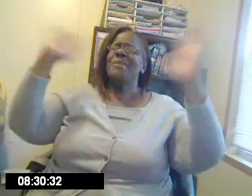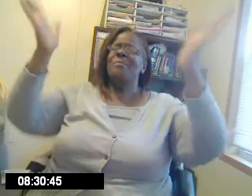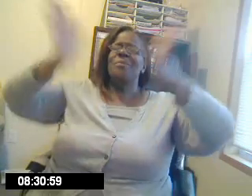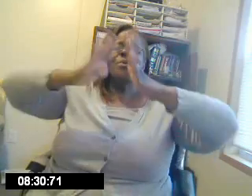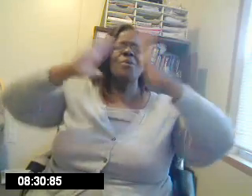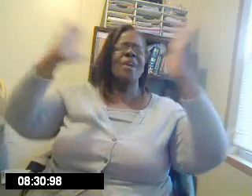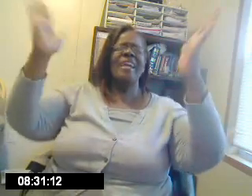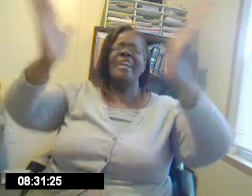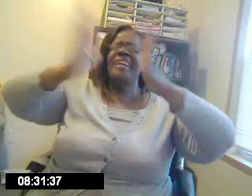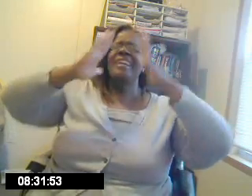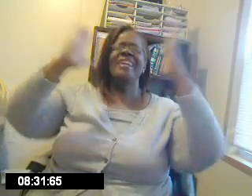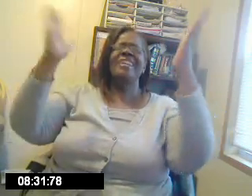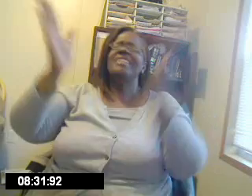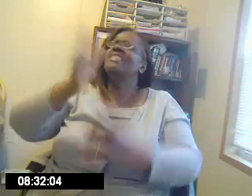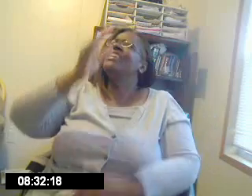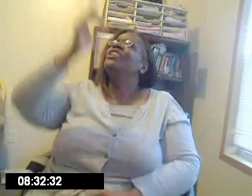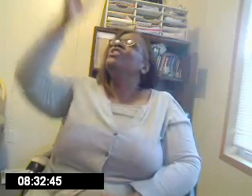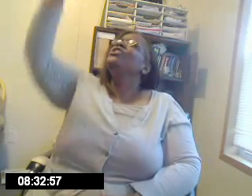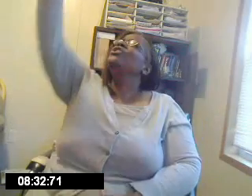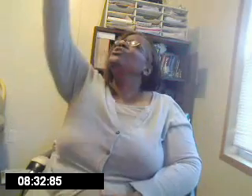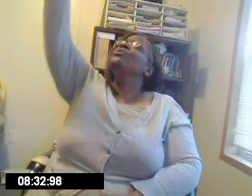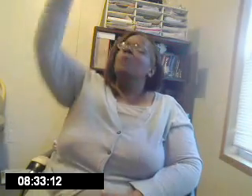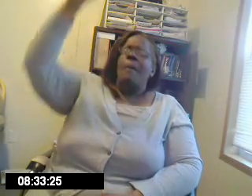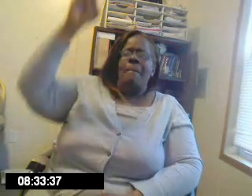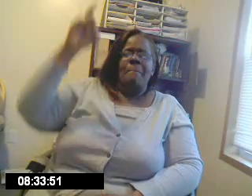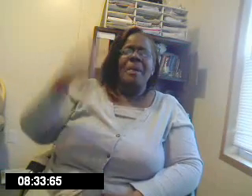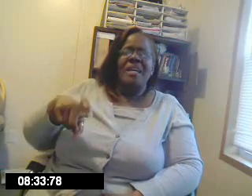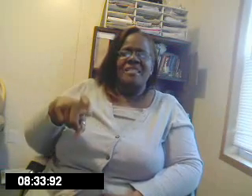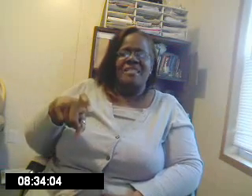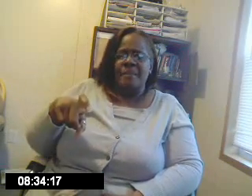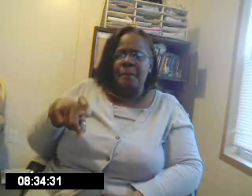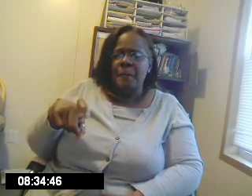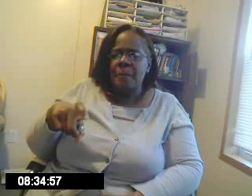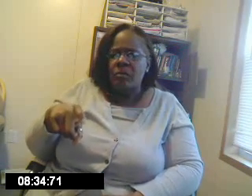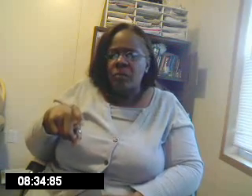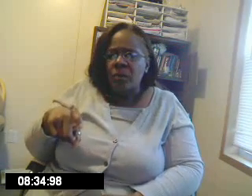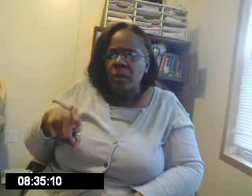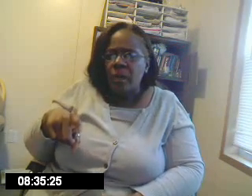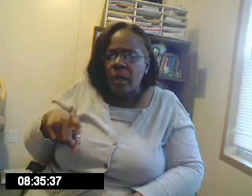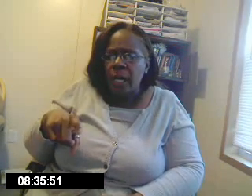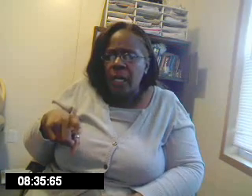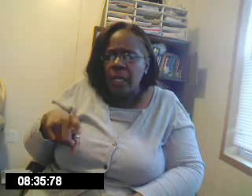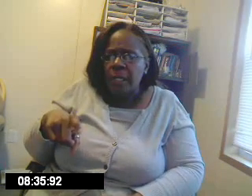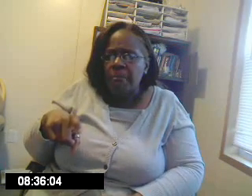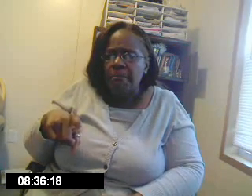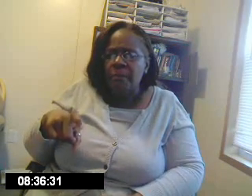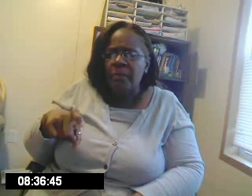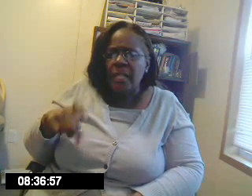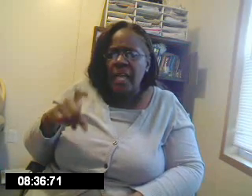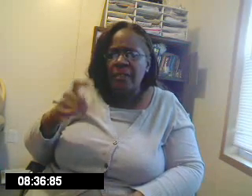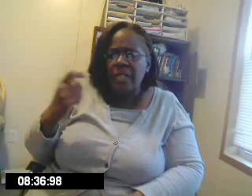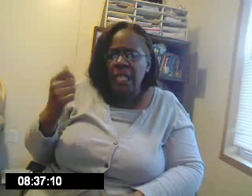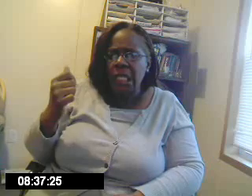praise you must. Um. And then.